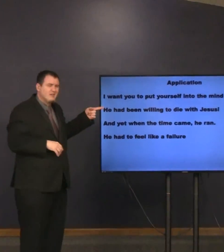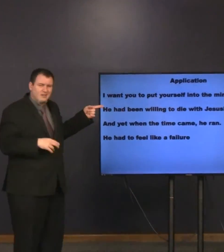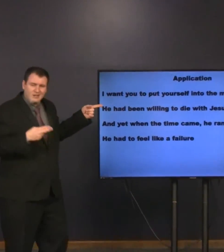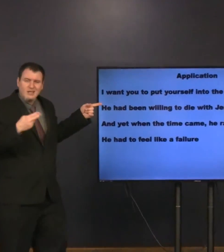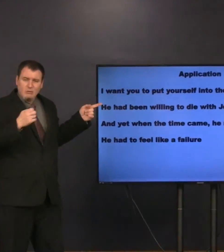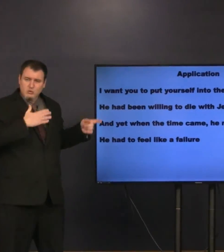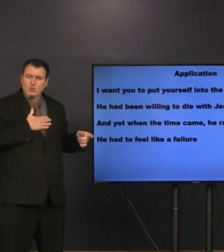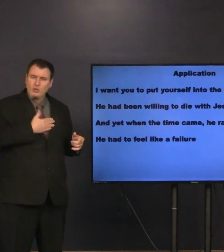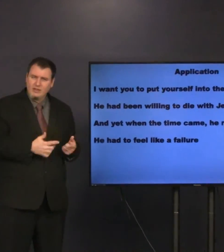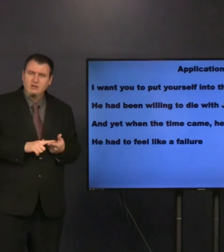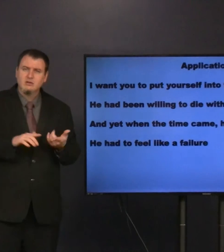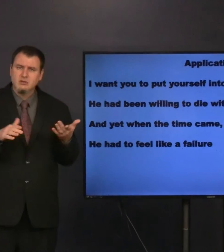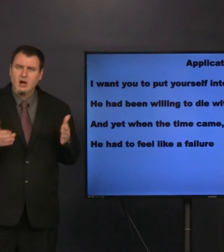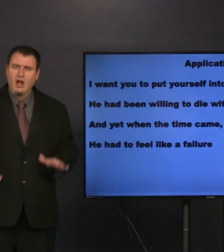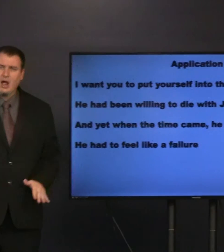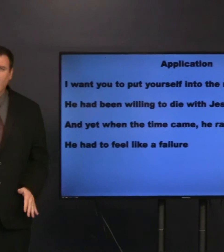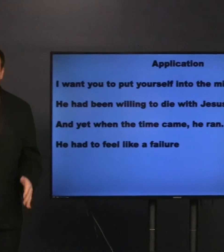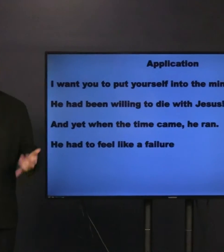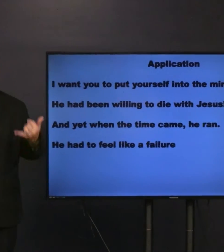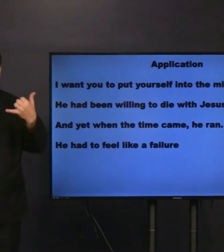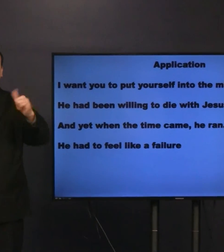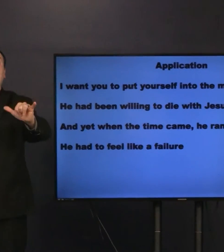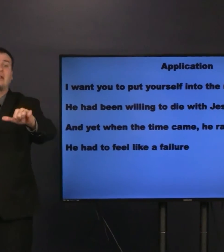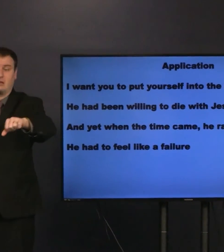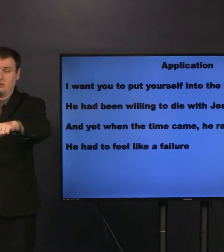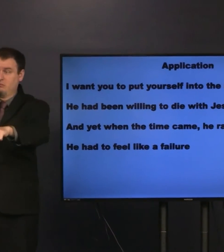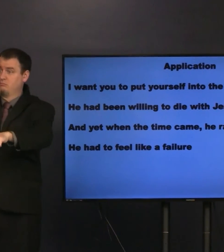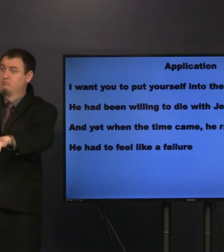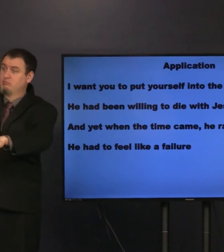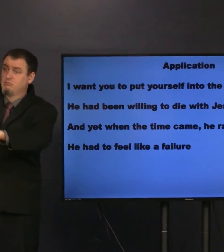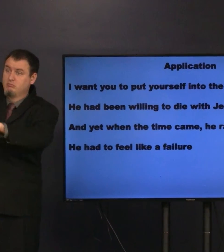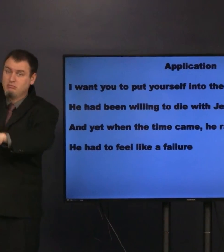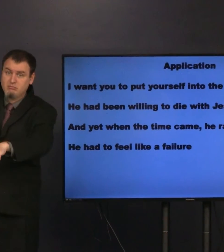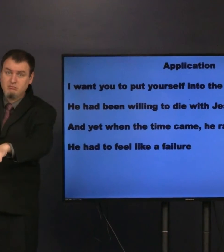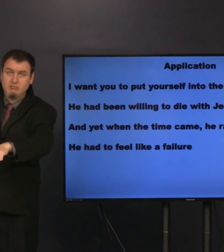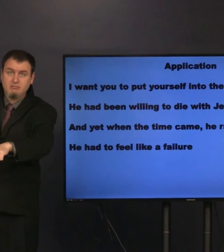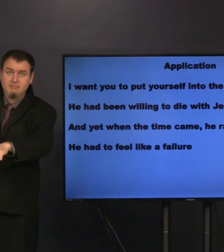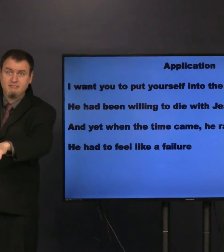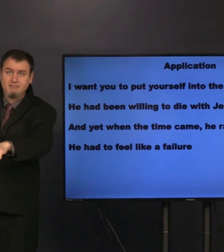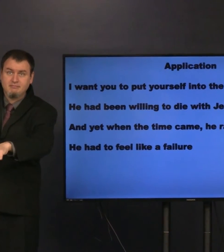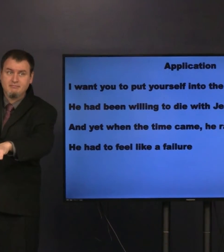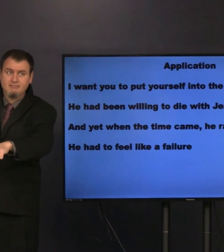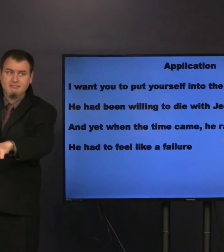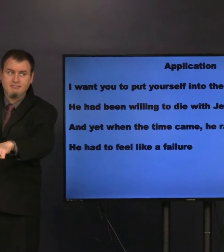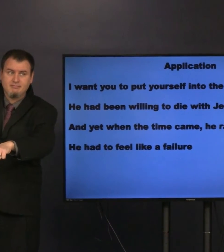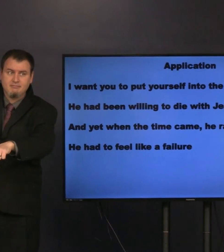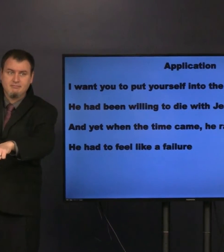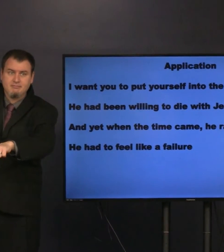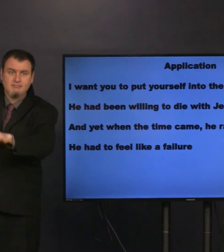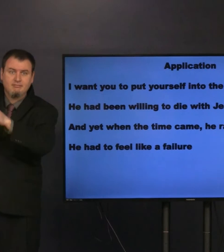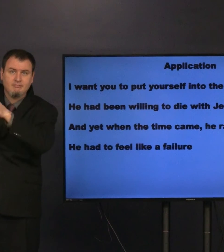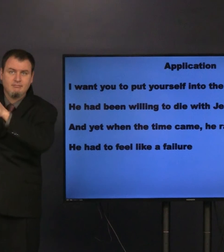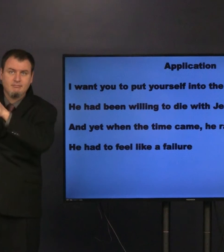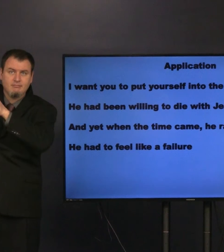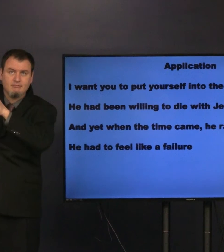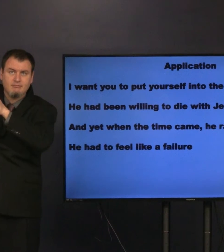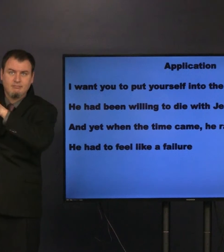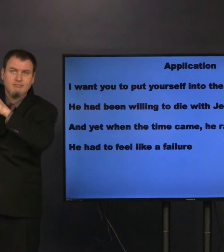I want you to put yourself in the mind that's passed. I want you to die with Jesus who, in the time came,